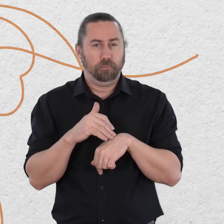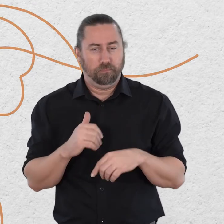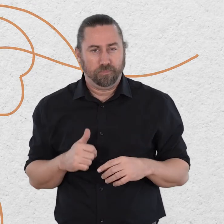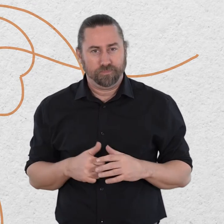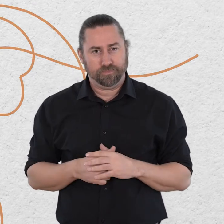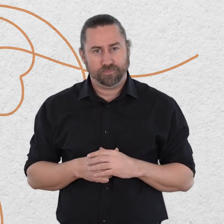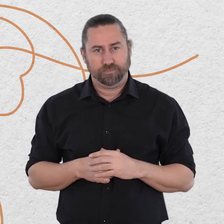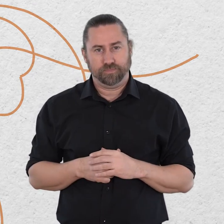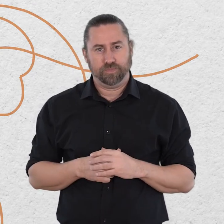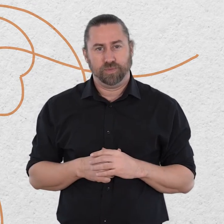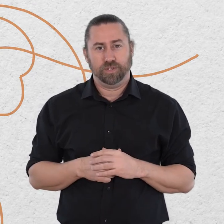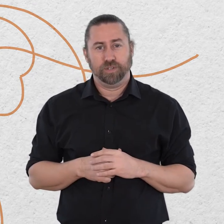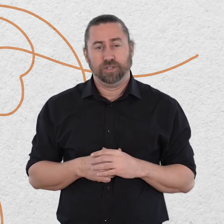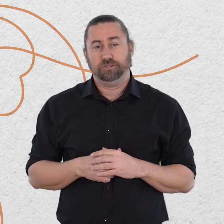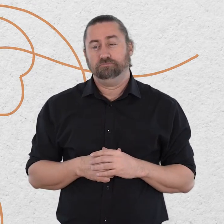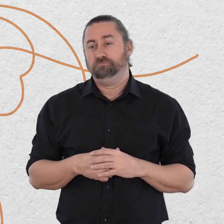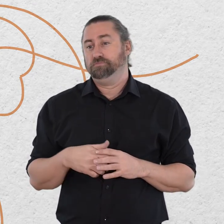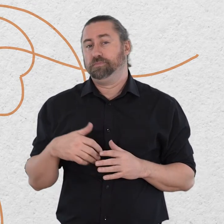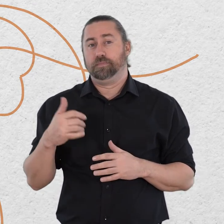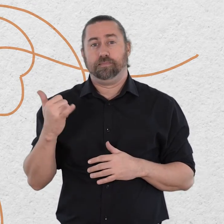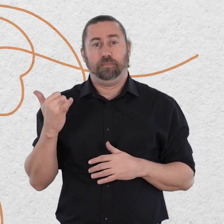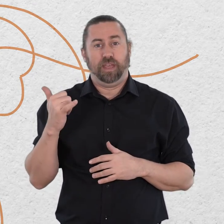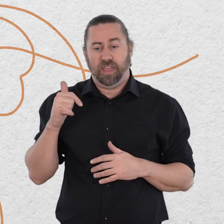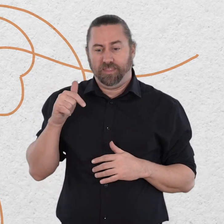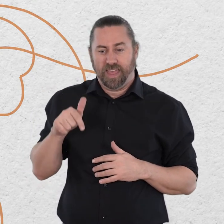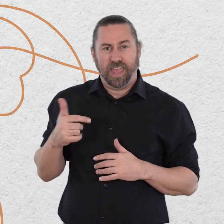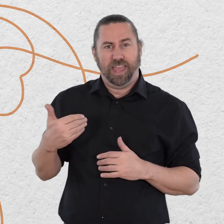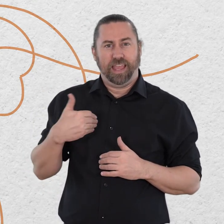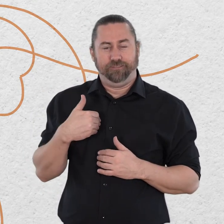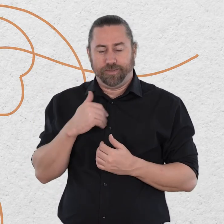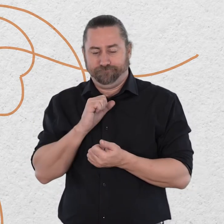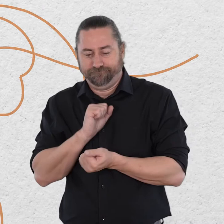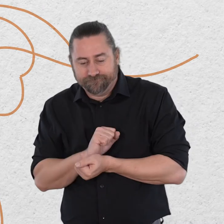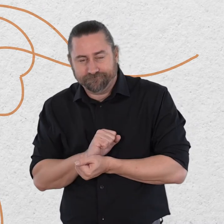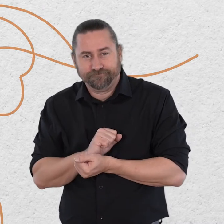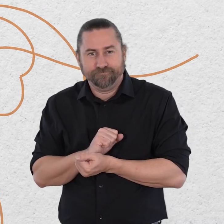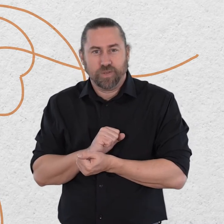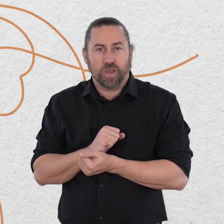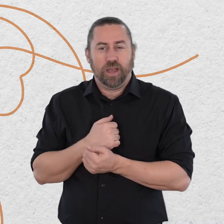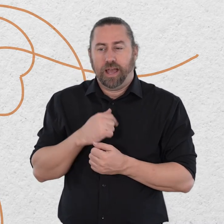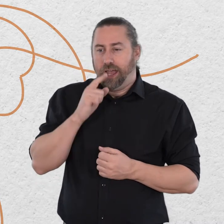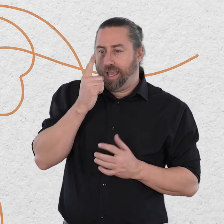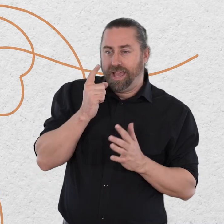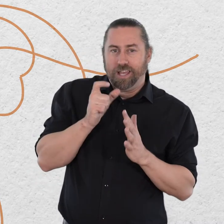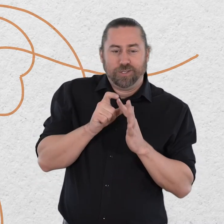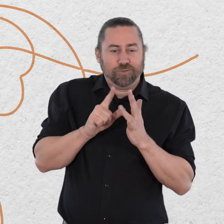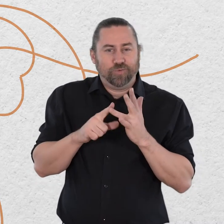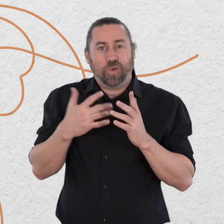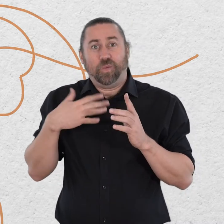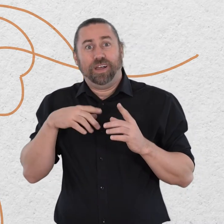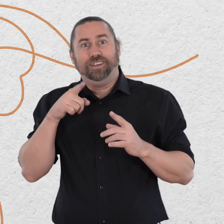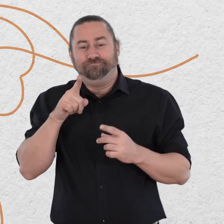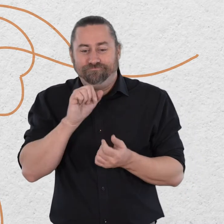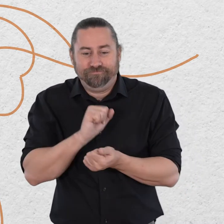might be because there's a limitation or a vulnerability an injury or pain